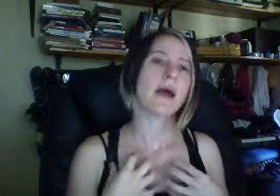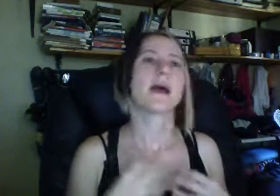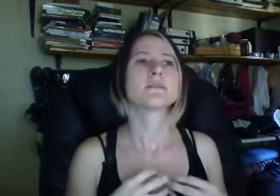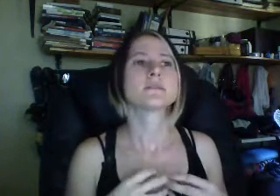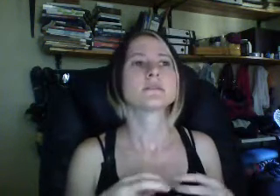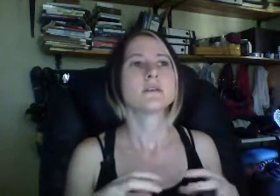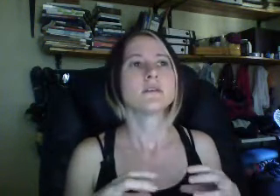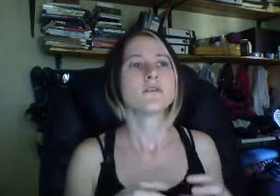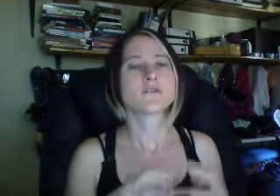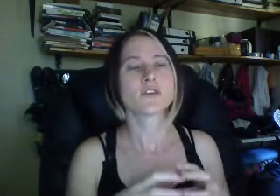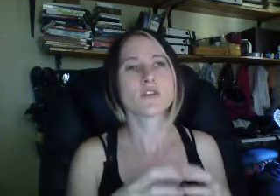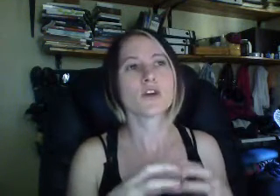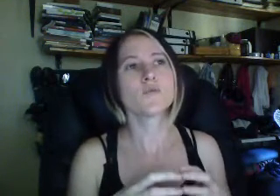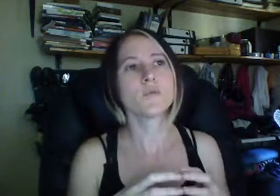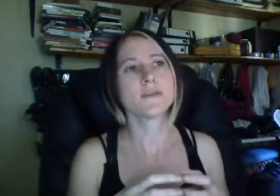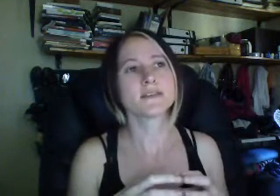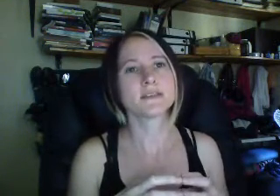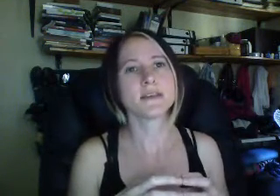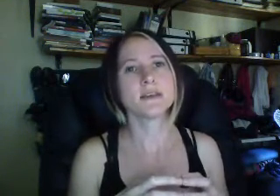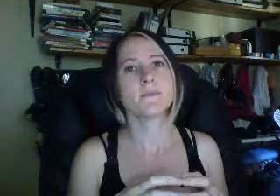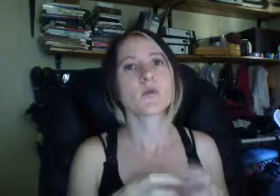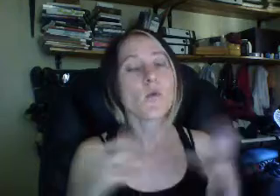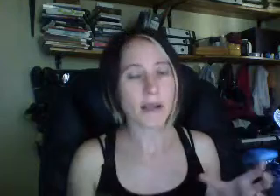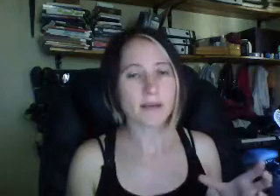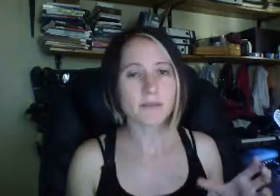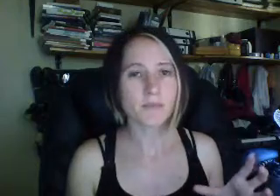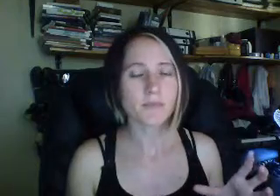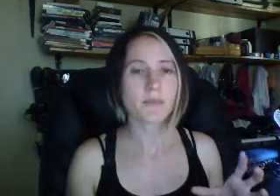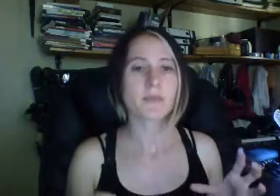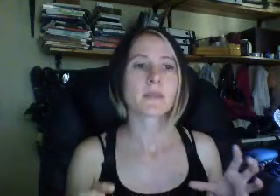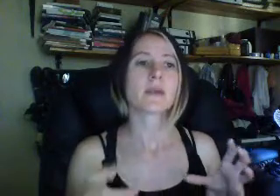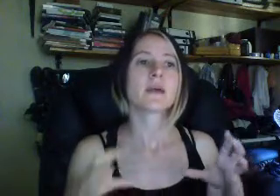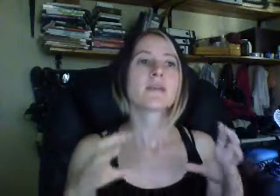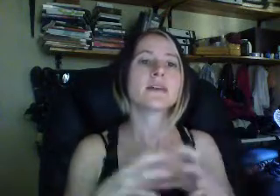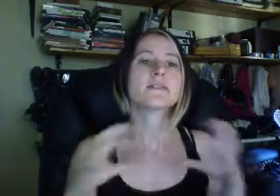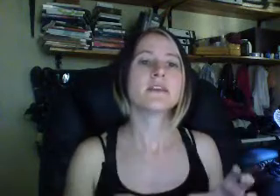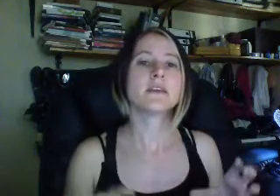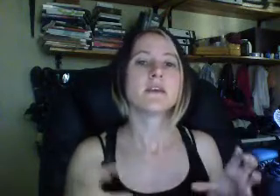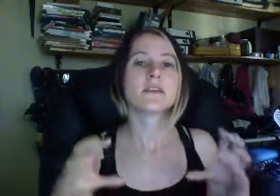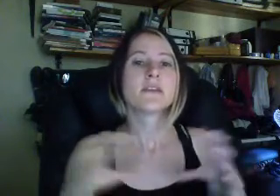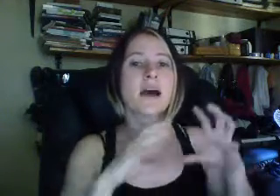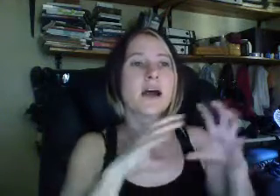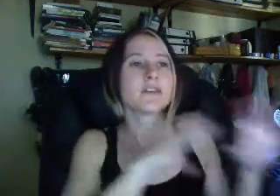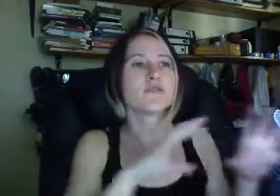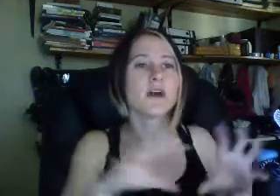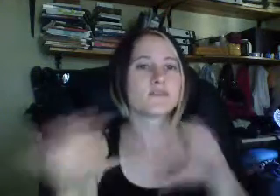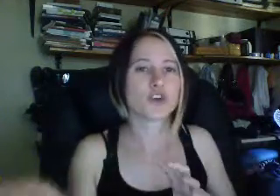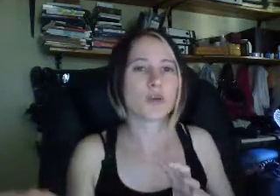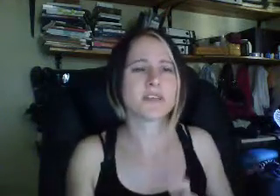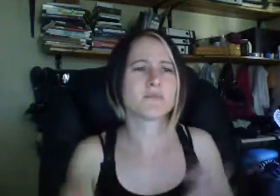And, so for a lot of women they see, or men, they see the 8-to-5 jobs as